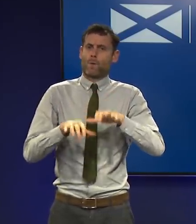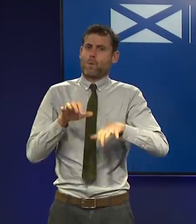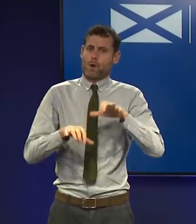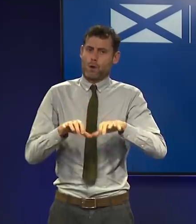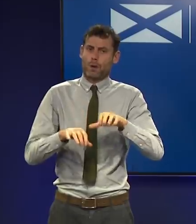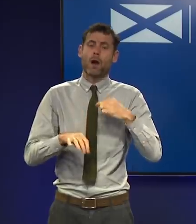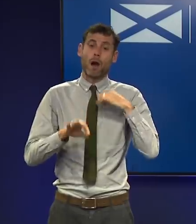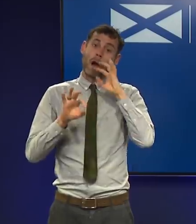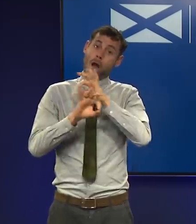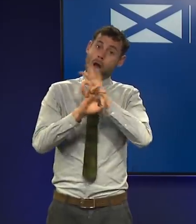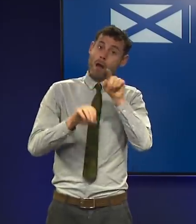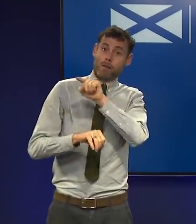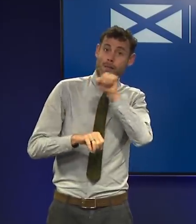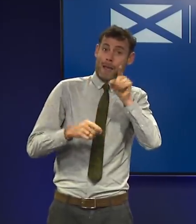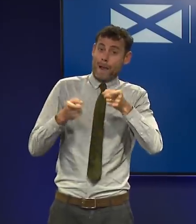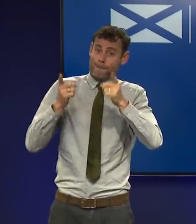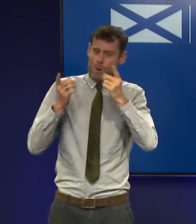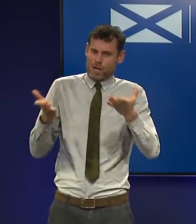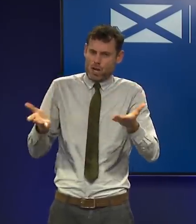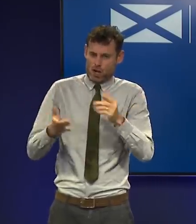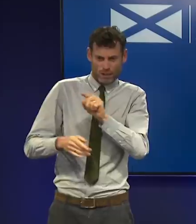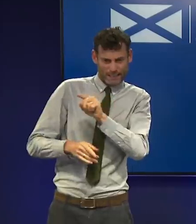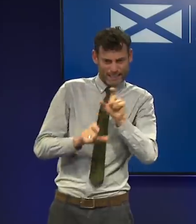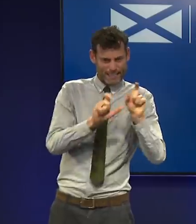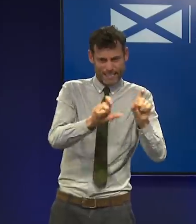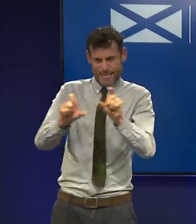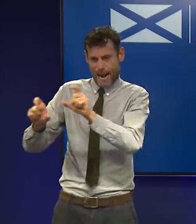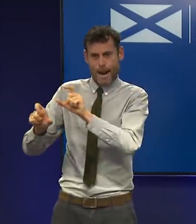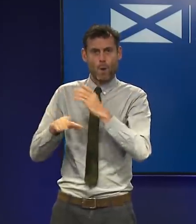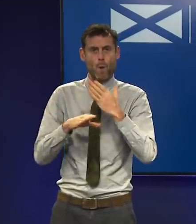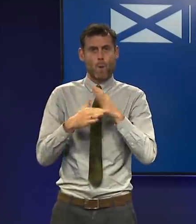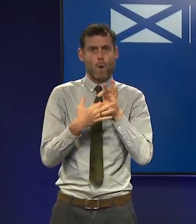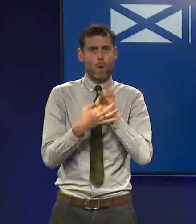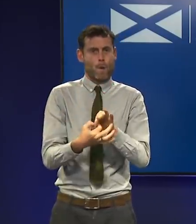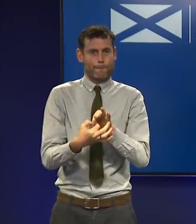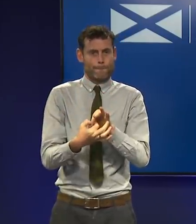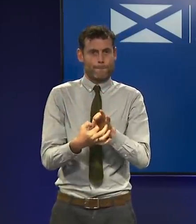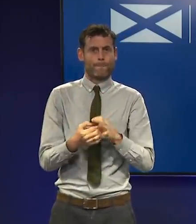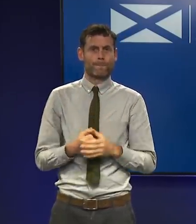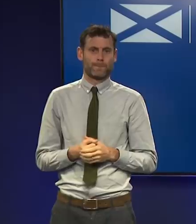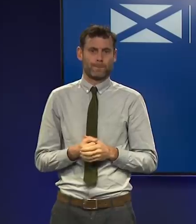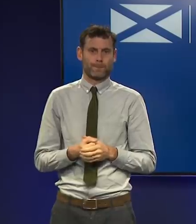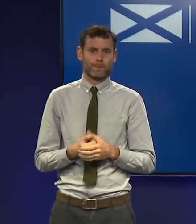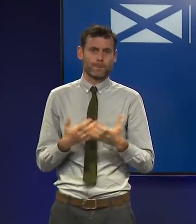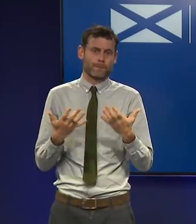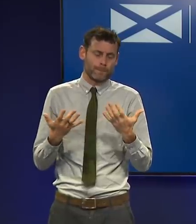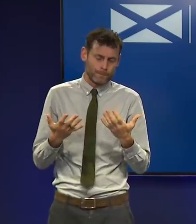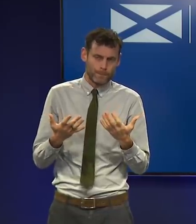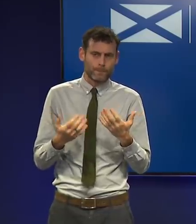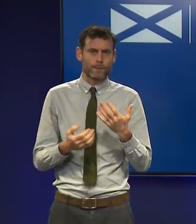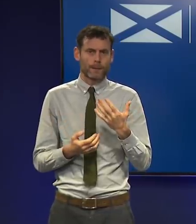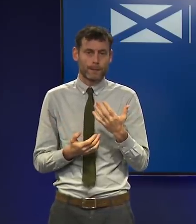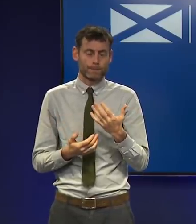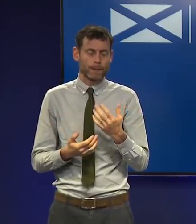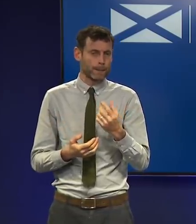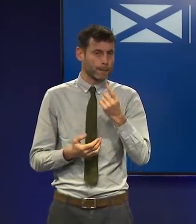employers to ensure that they are maximising the potential of home working. However, this may be and is likely to be